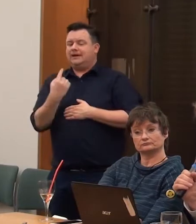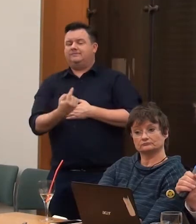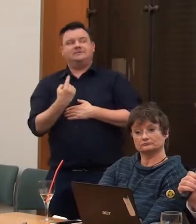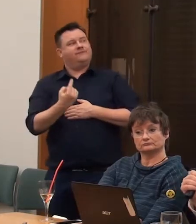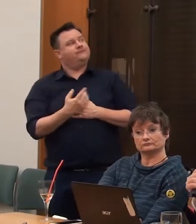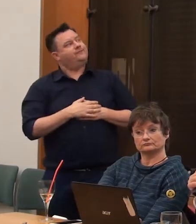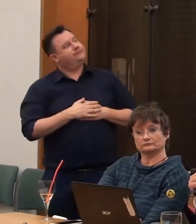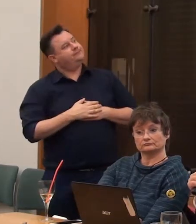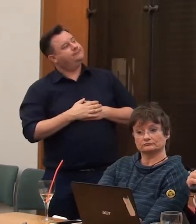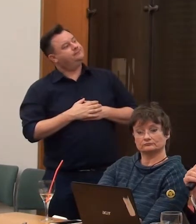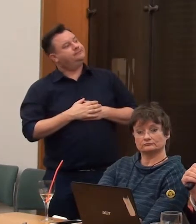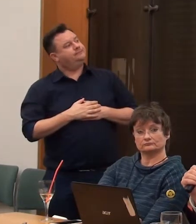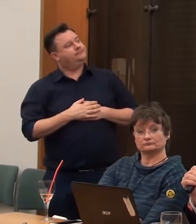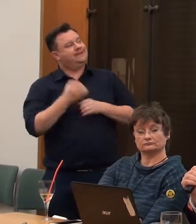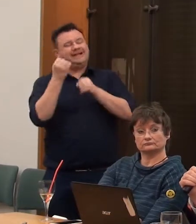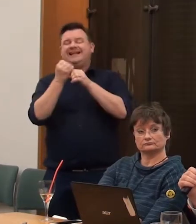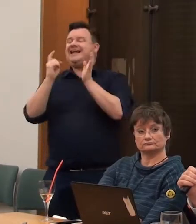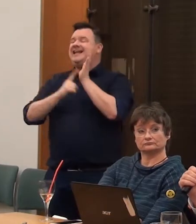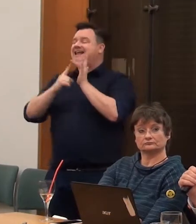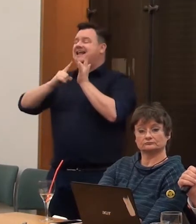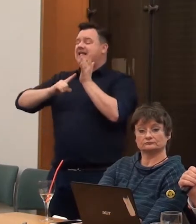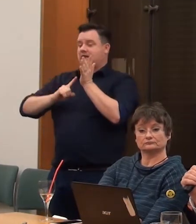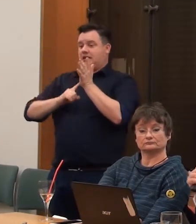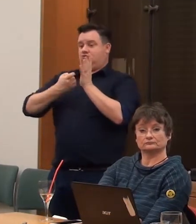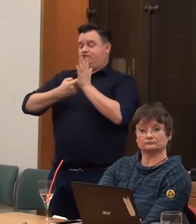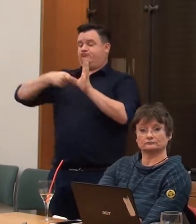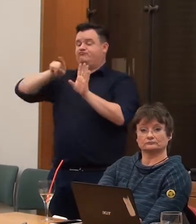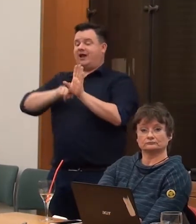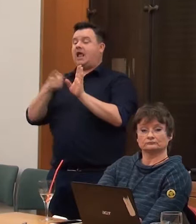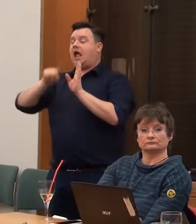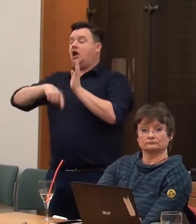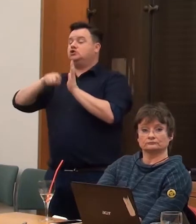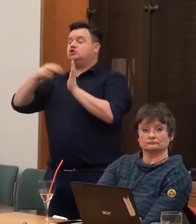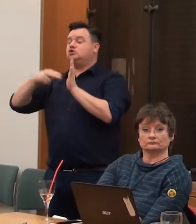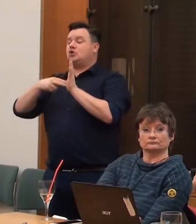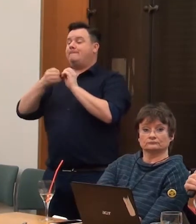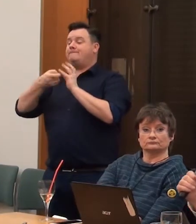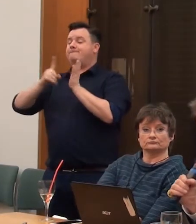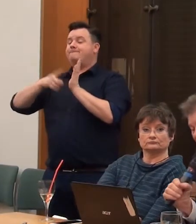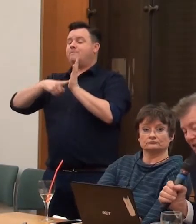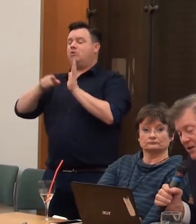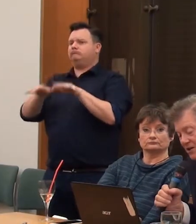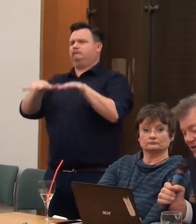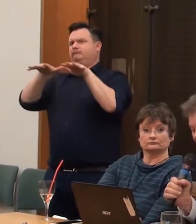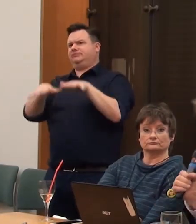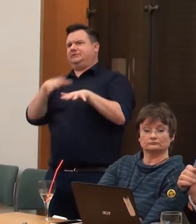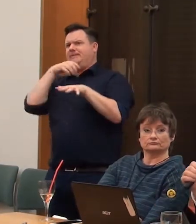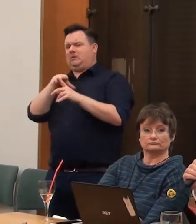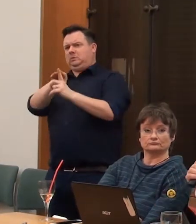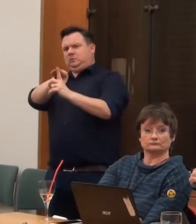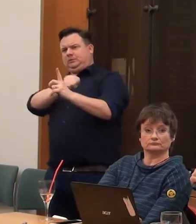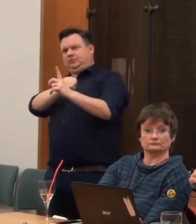We have another one here with Gil Ray at the time of the Napoleonic Wars. John Ball, who was the epitome of the British man, sitting